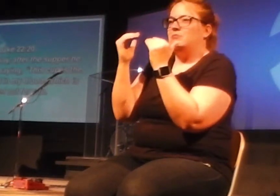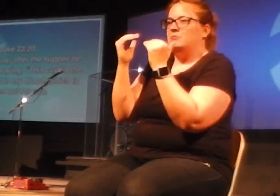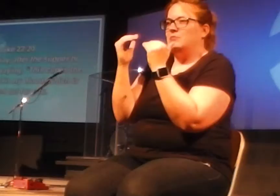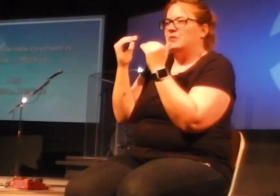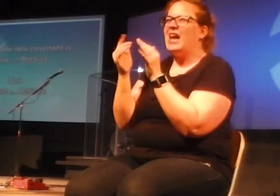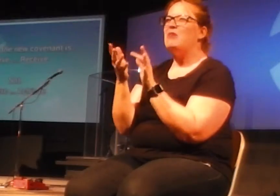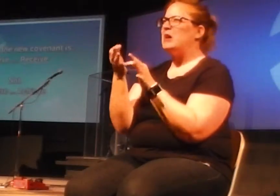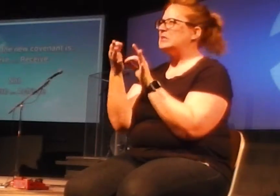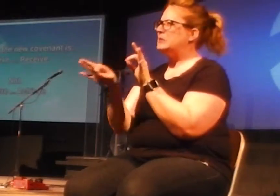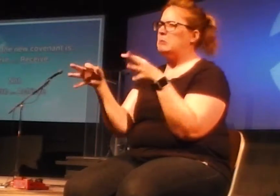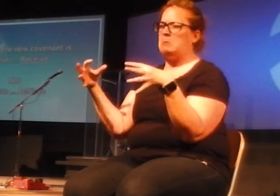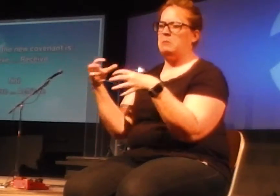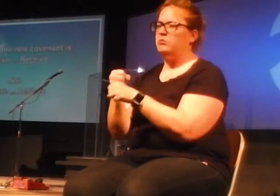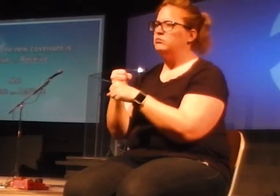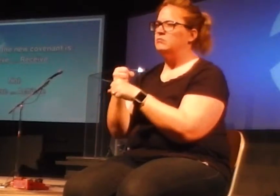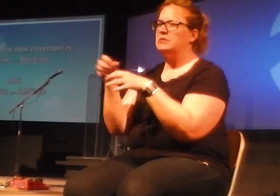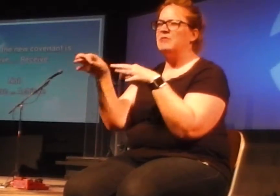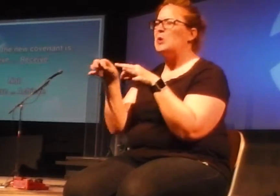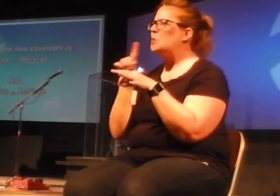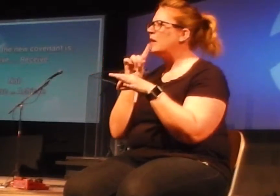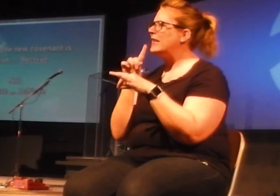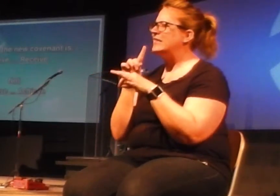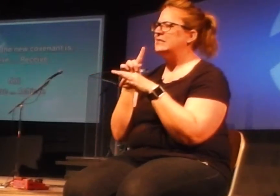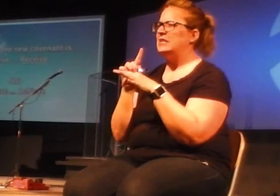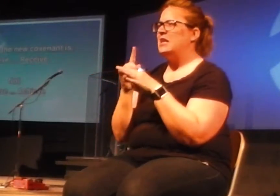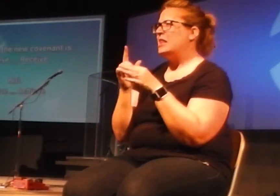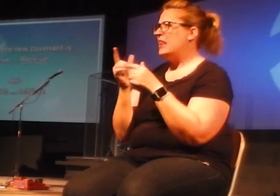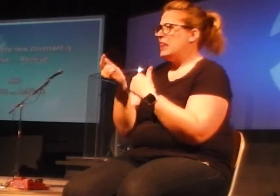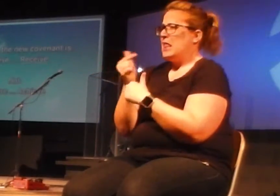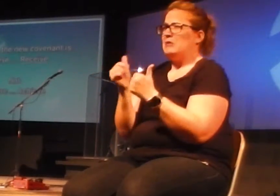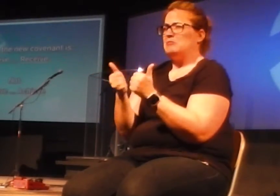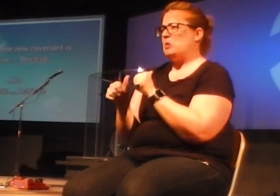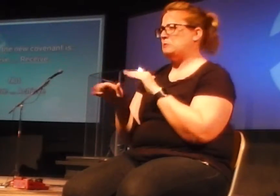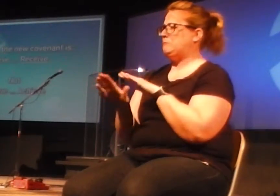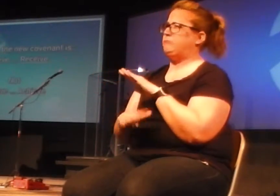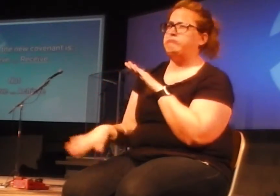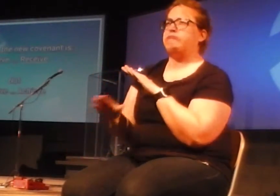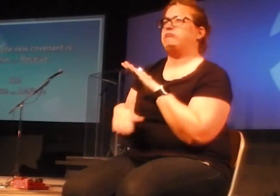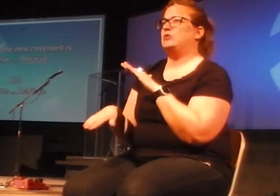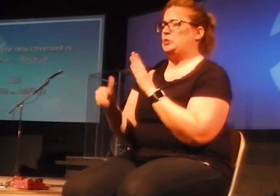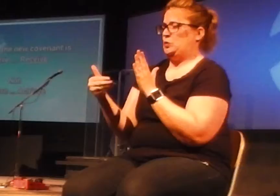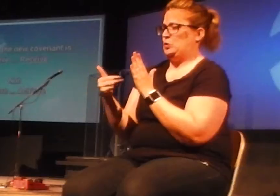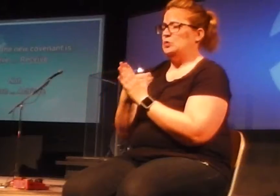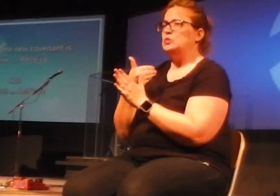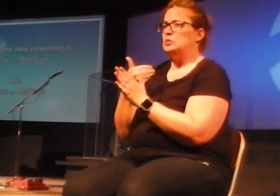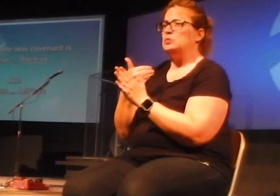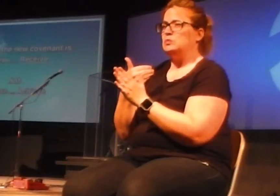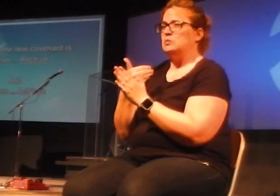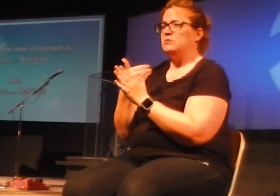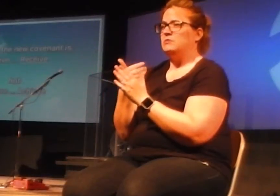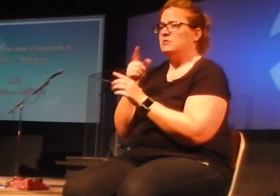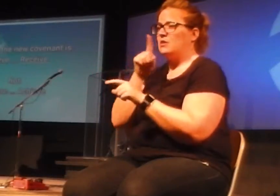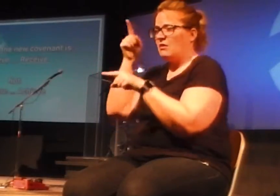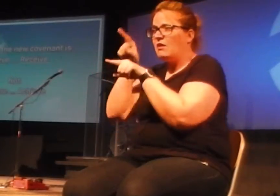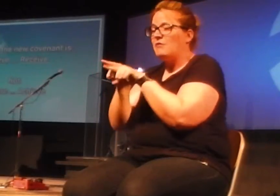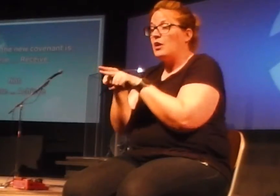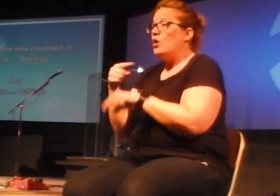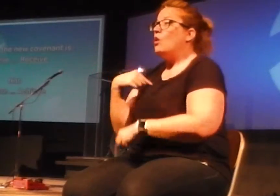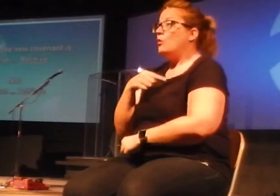kind of simply define in the most simple language I could possibly come up with what the new covenant is. The new covenant that we live under today, and that